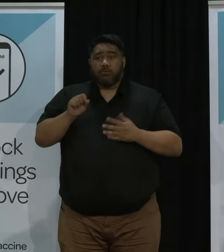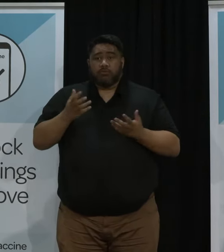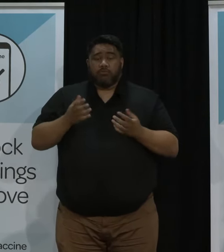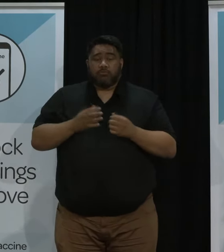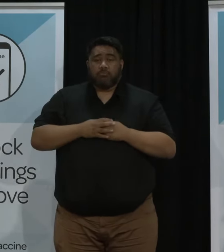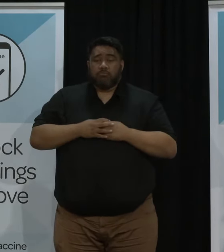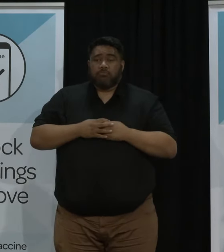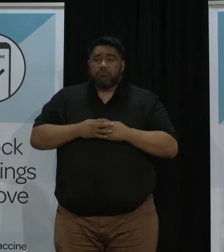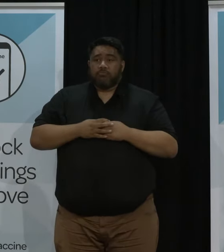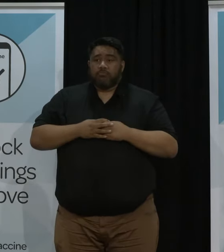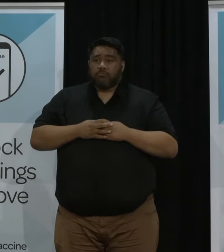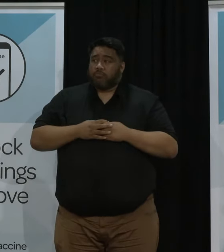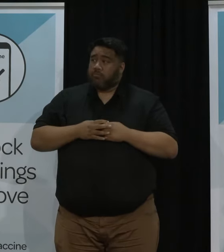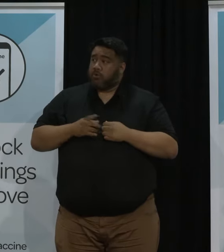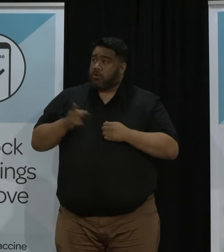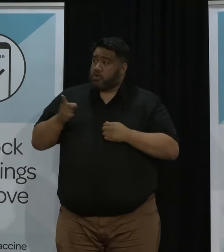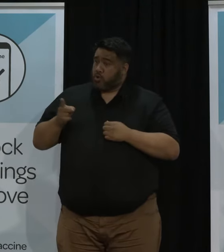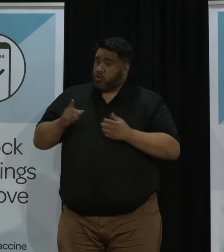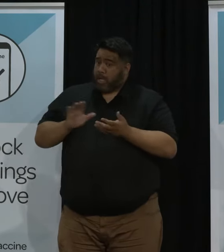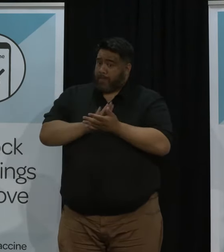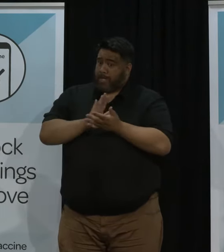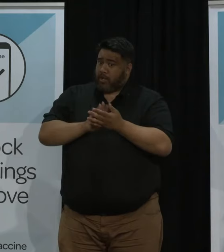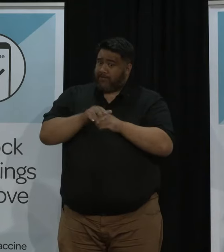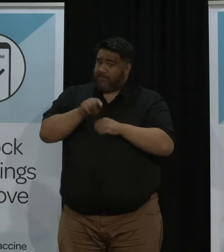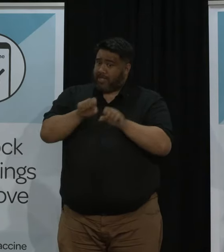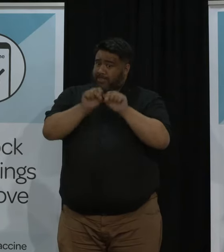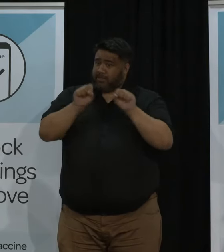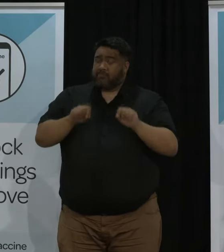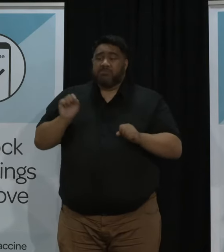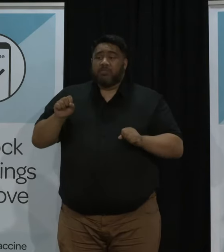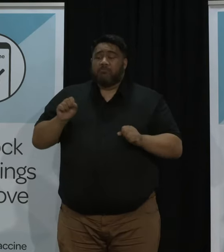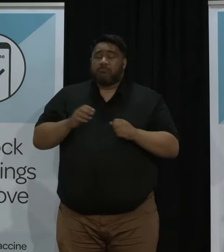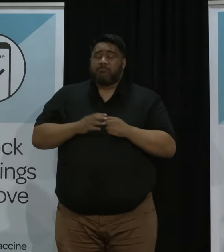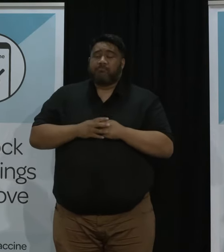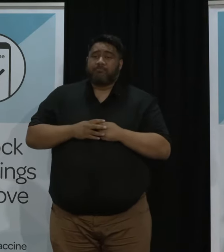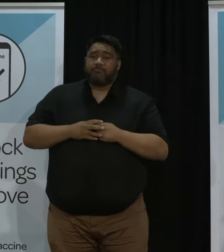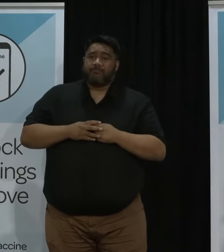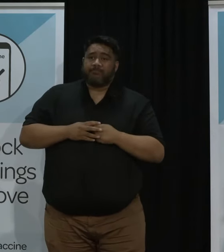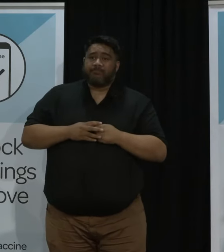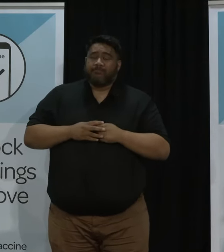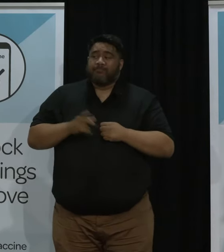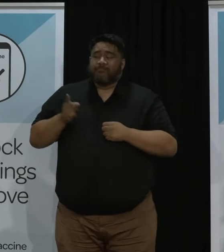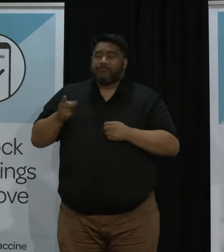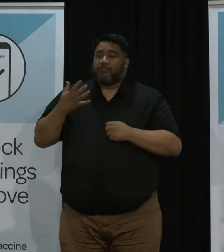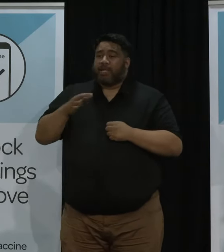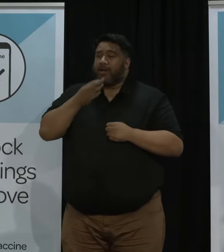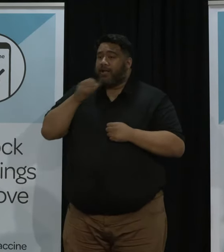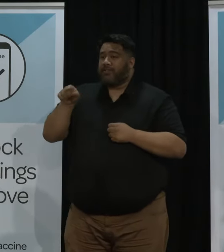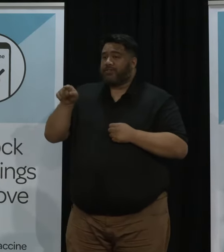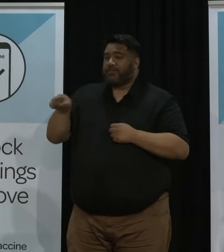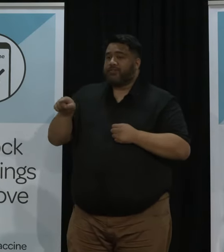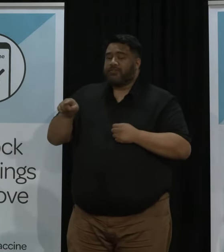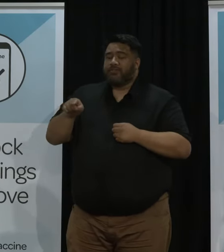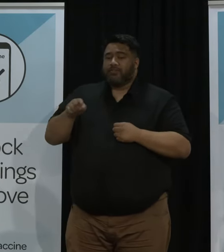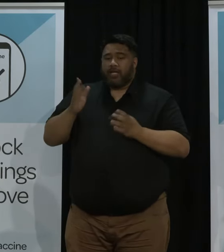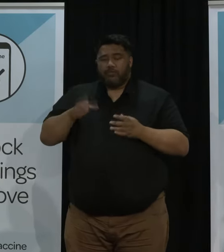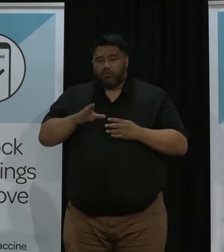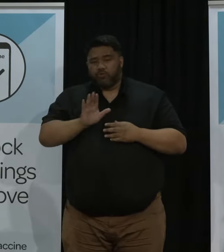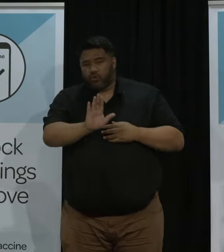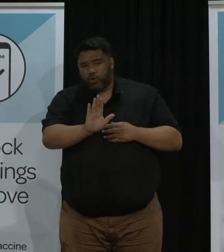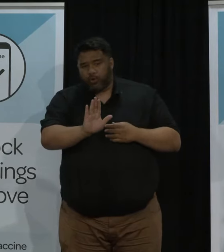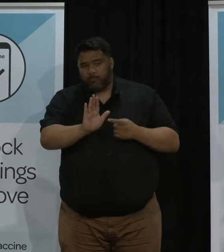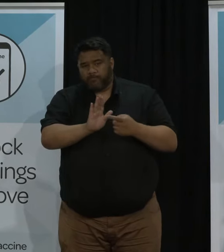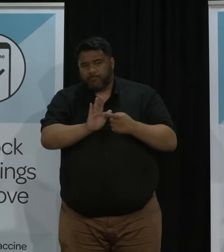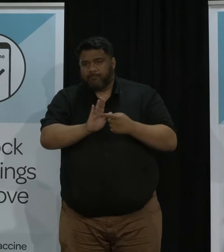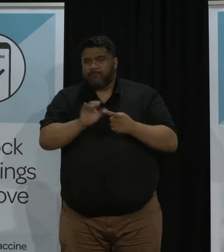Yes I have Are you happy with the compliance Yeah absolutely I can report that yes I have absolutely been asked to show my vaccine